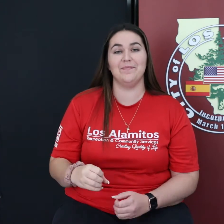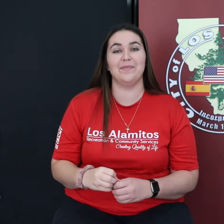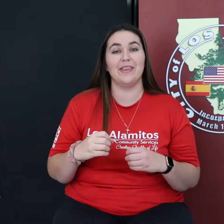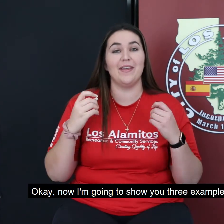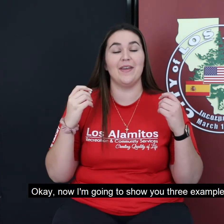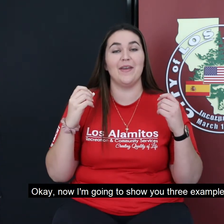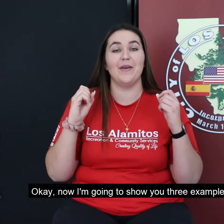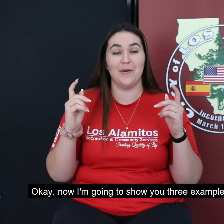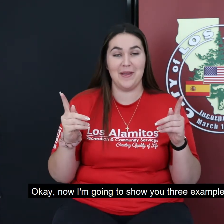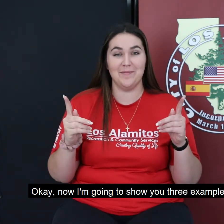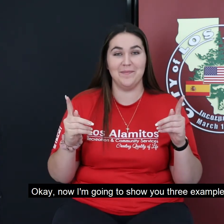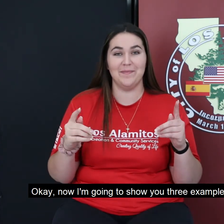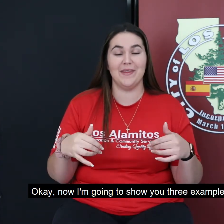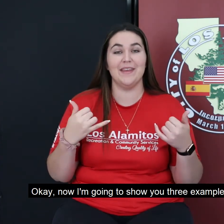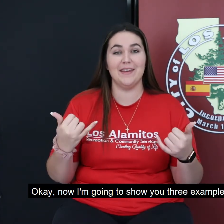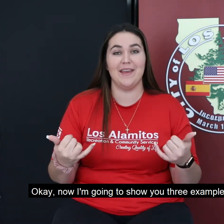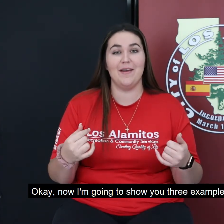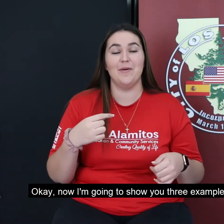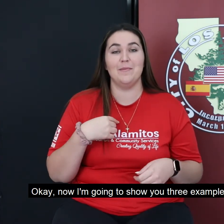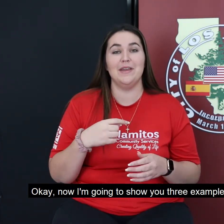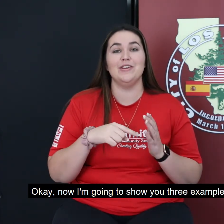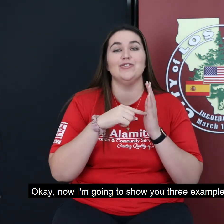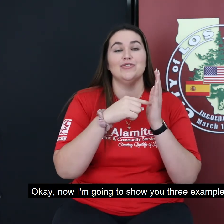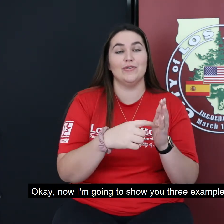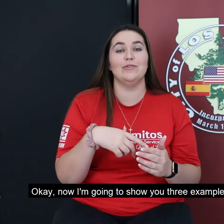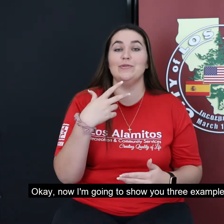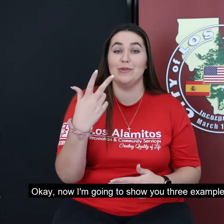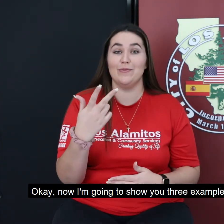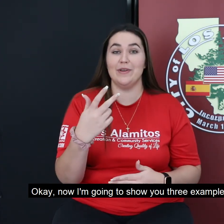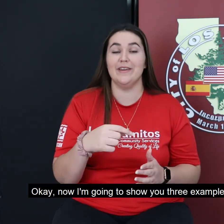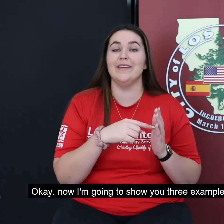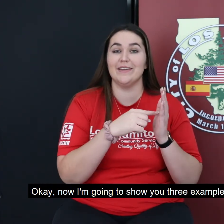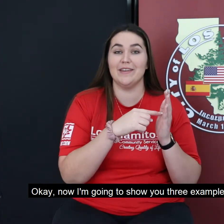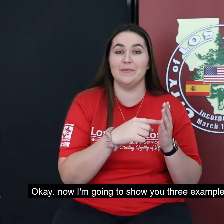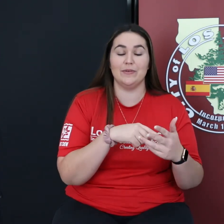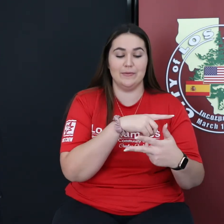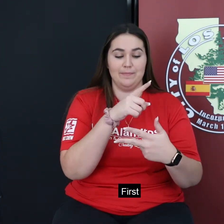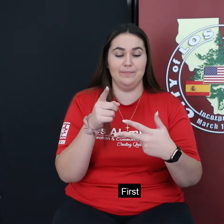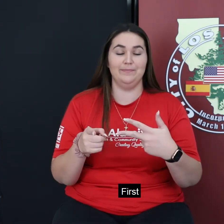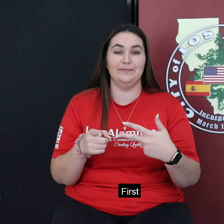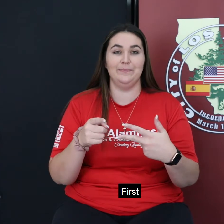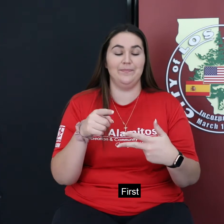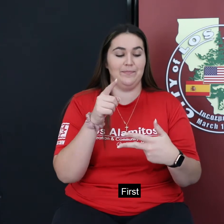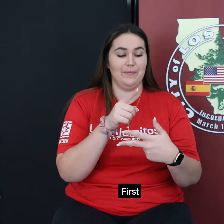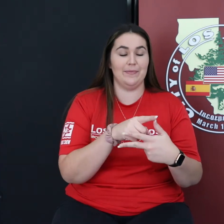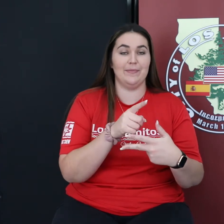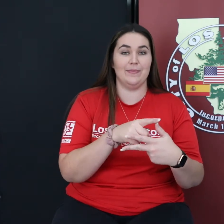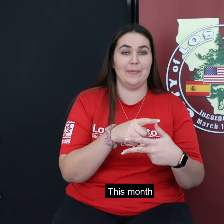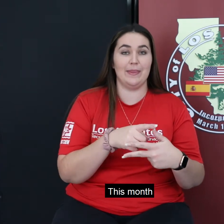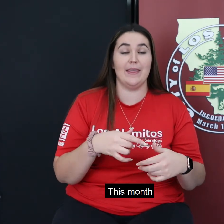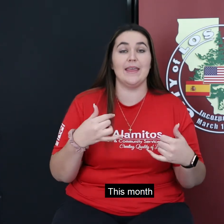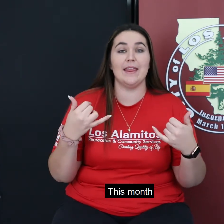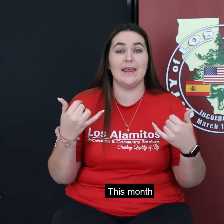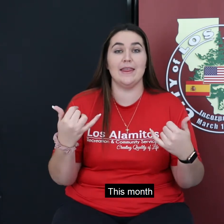Okay? Now, I'm going to show you three examples. First, this month,